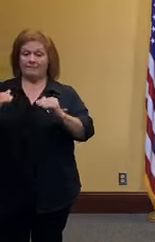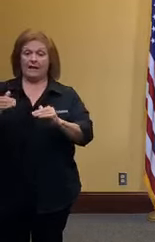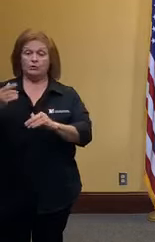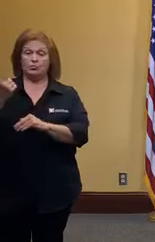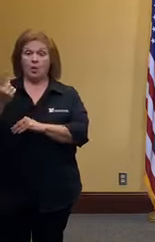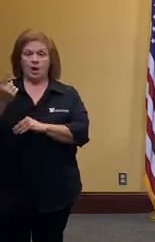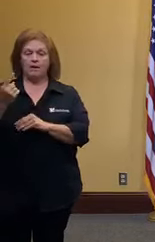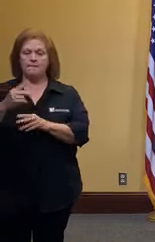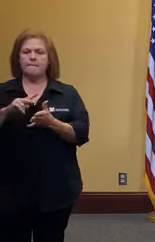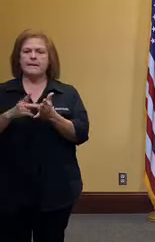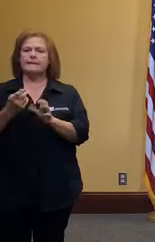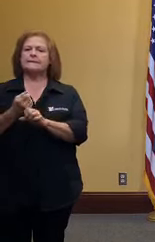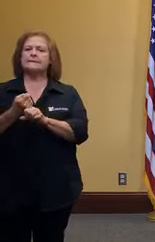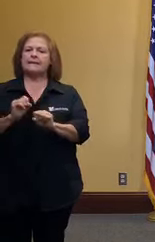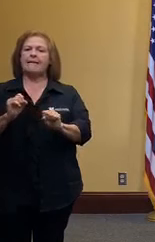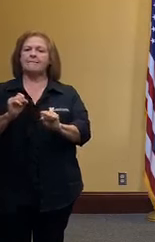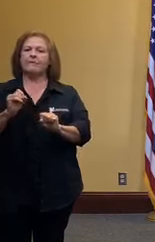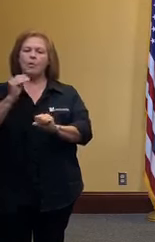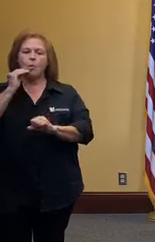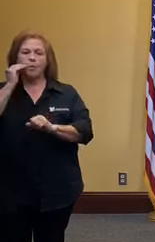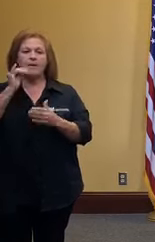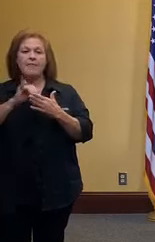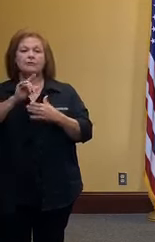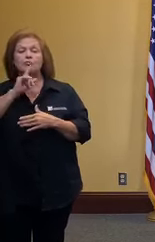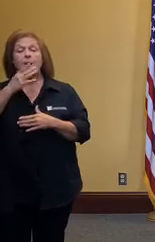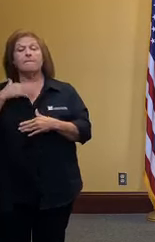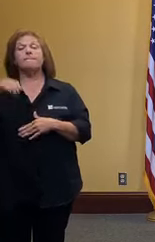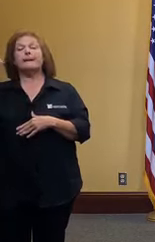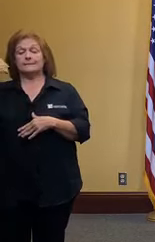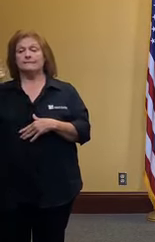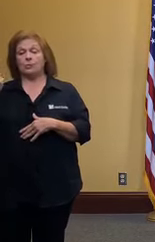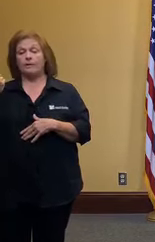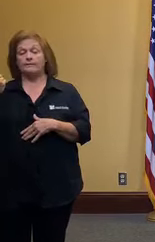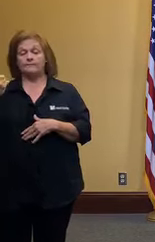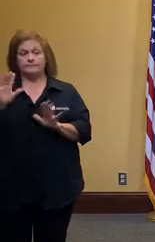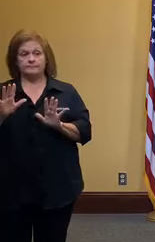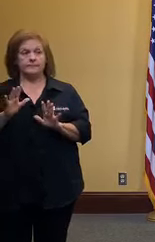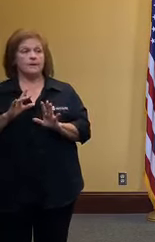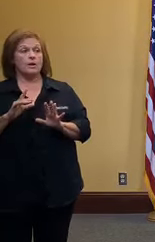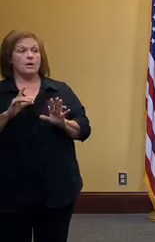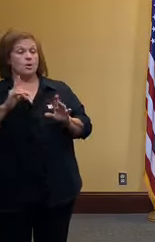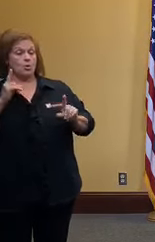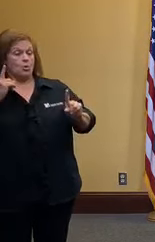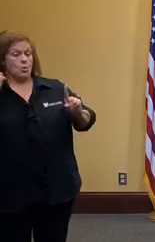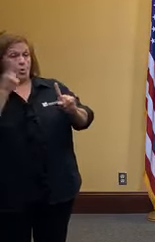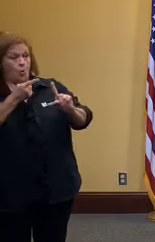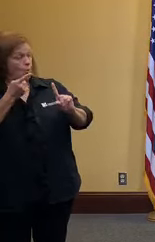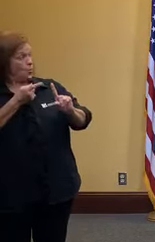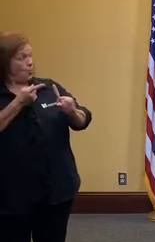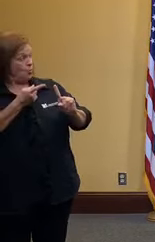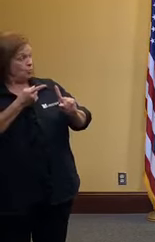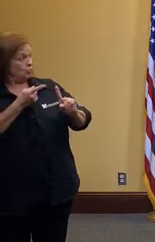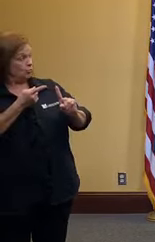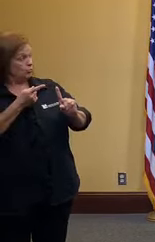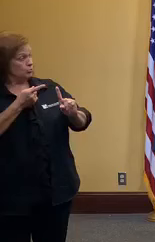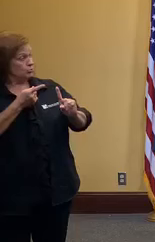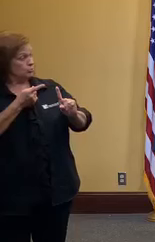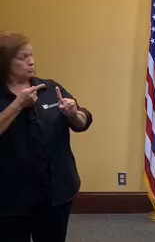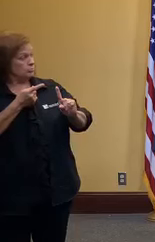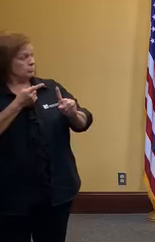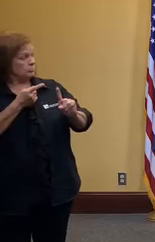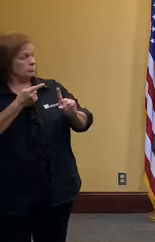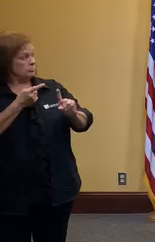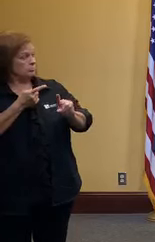at home which means for many of us that's still the best place to be the goal is to safely and slowly